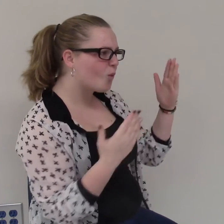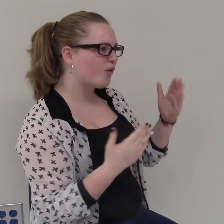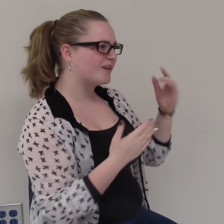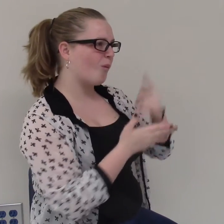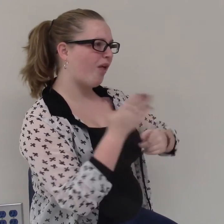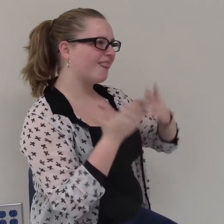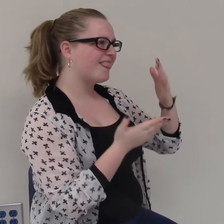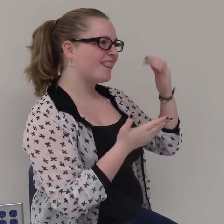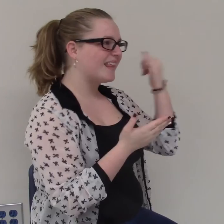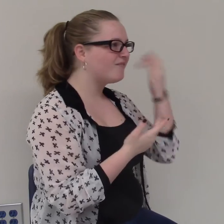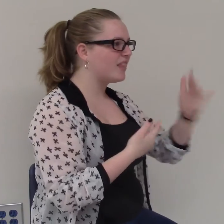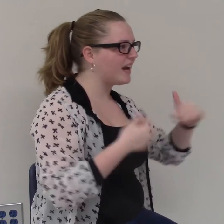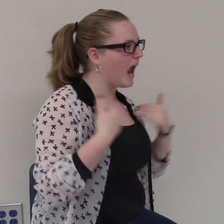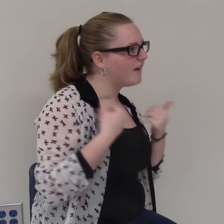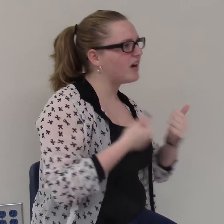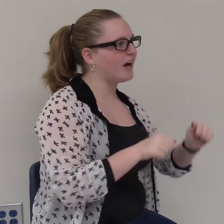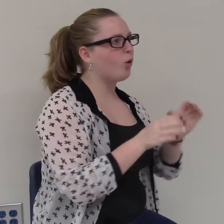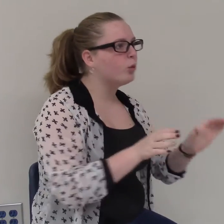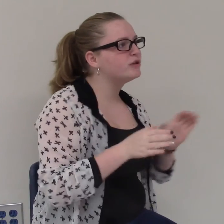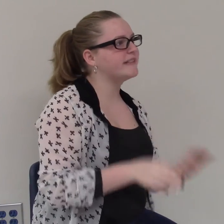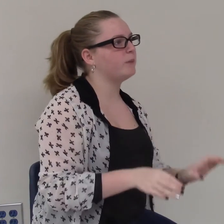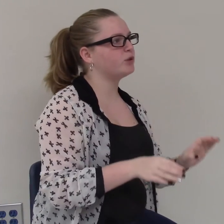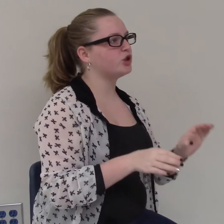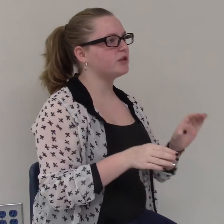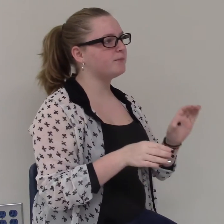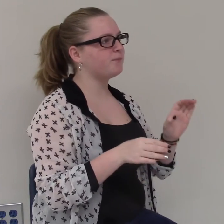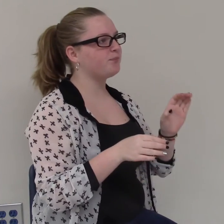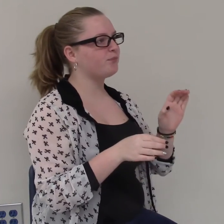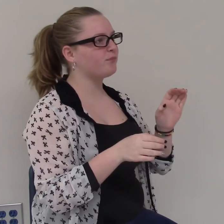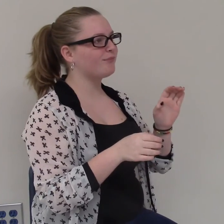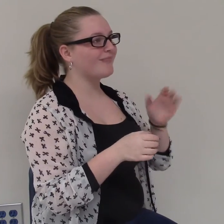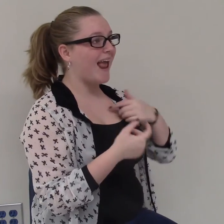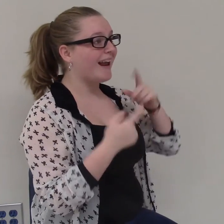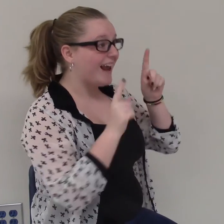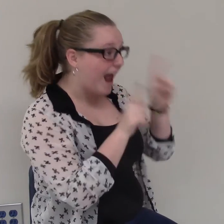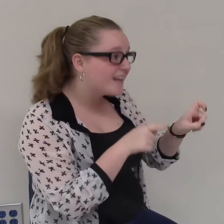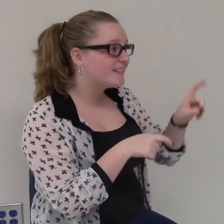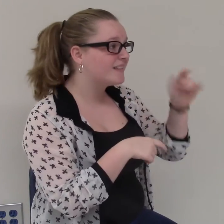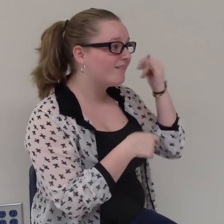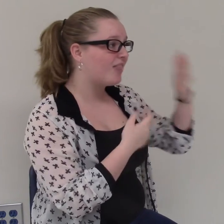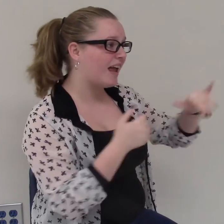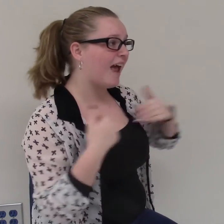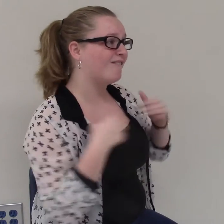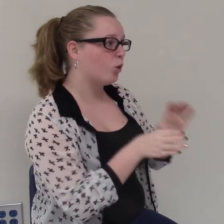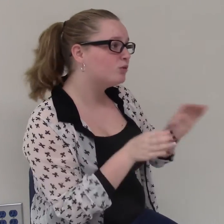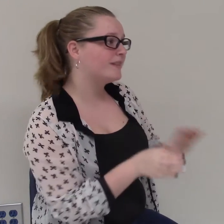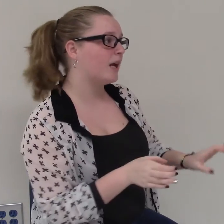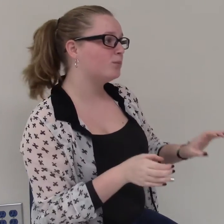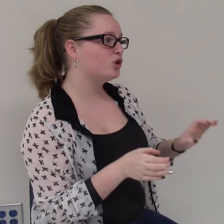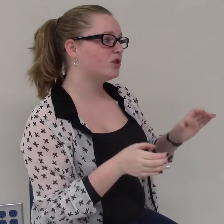a movie, and I don't know if it is closed caption, and I'll ask if there is closed caption on that, and most of the videos here don't.